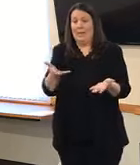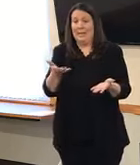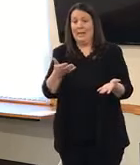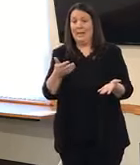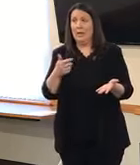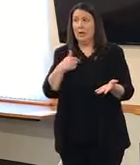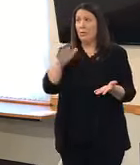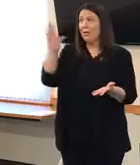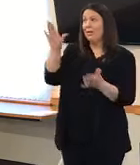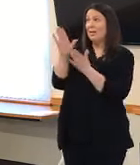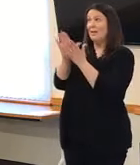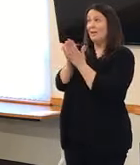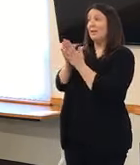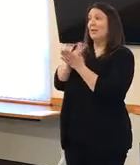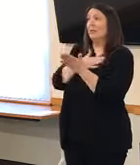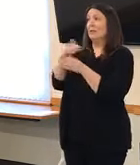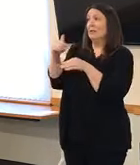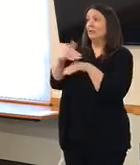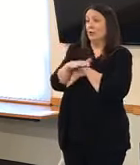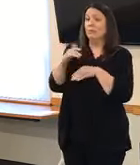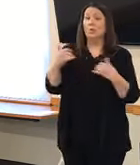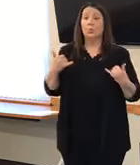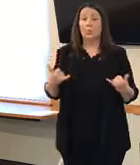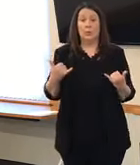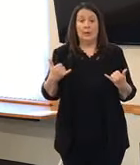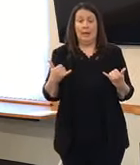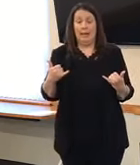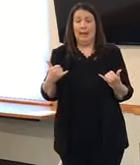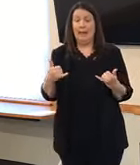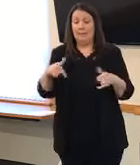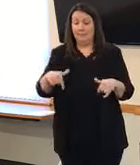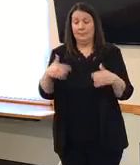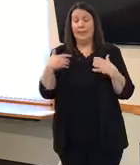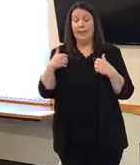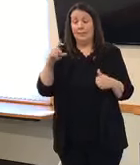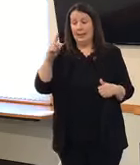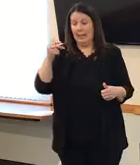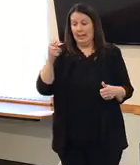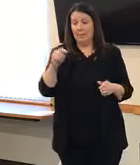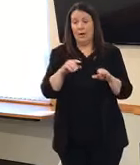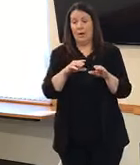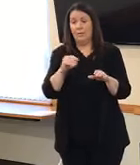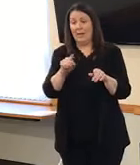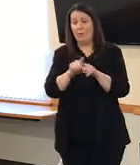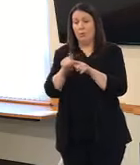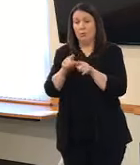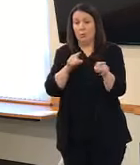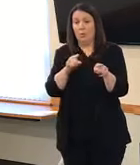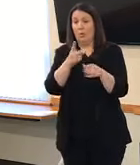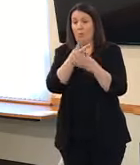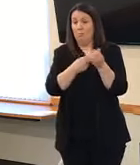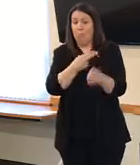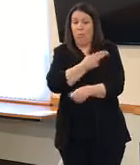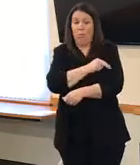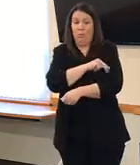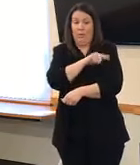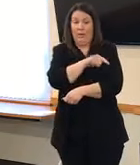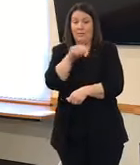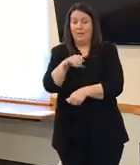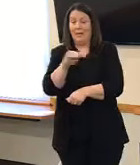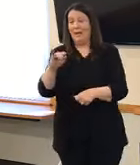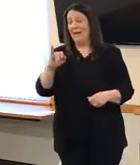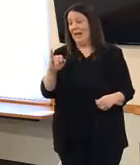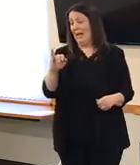ask for shipments to come in. And today, not only the health department, but the hospital systems, and the IE,